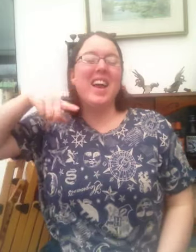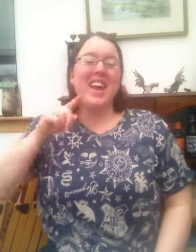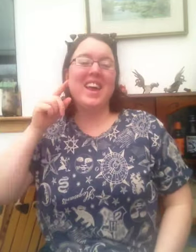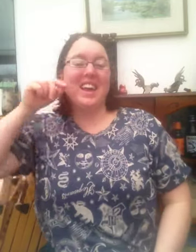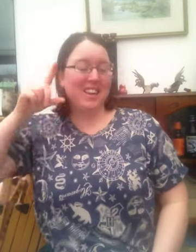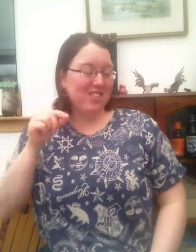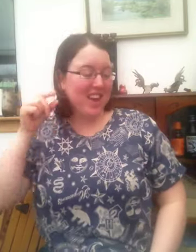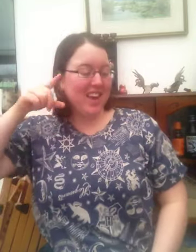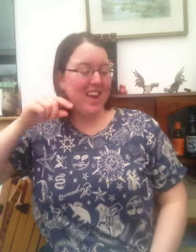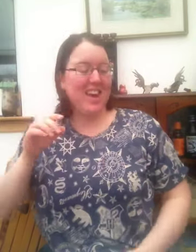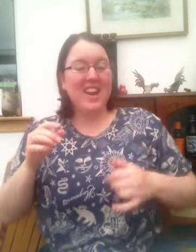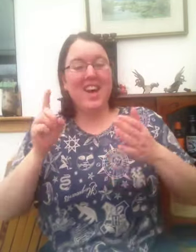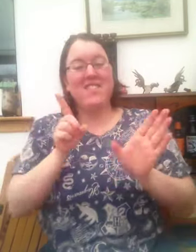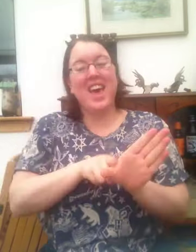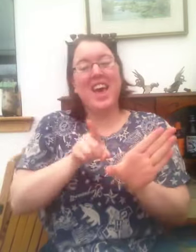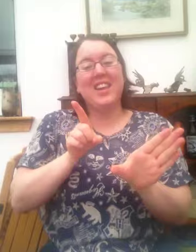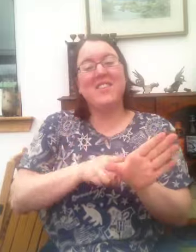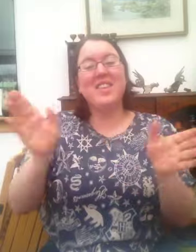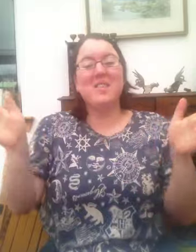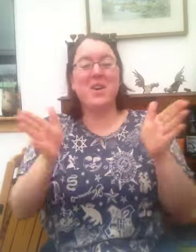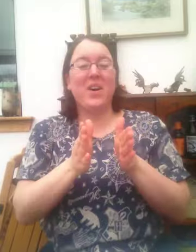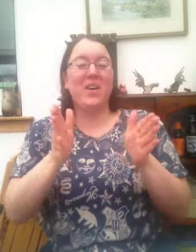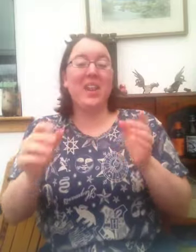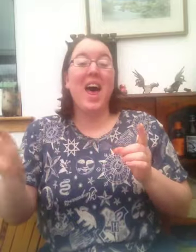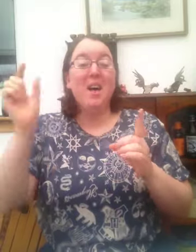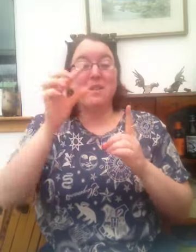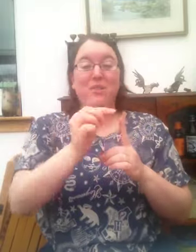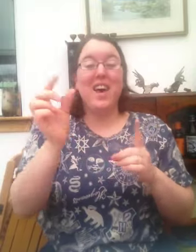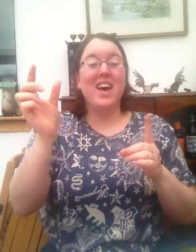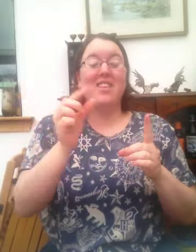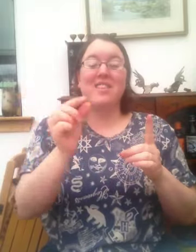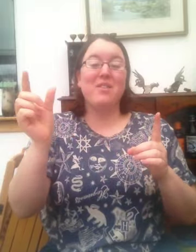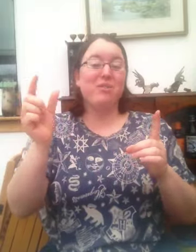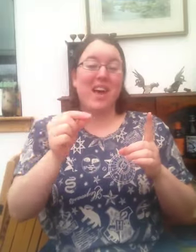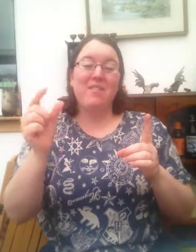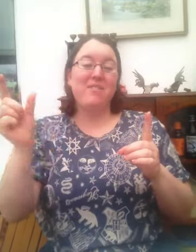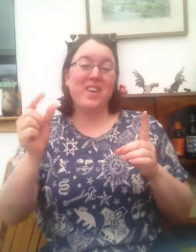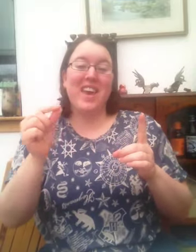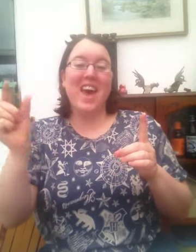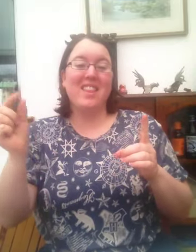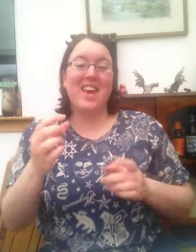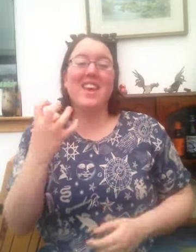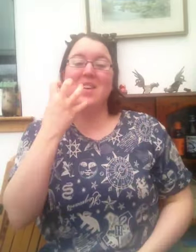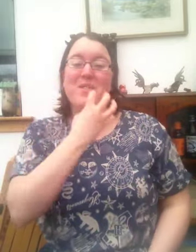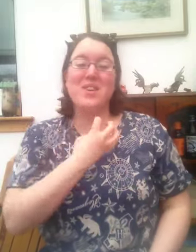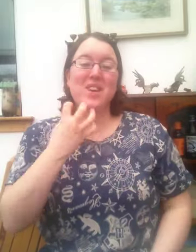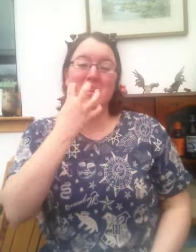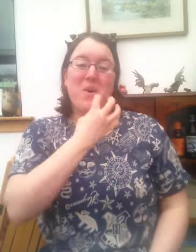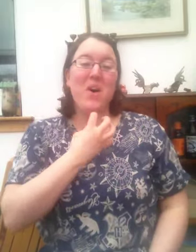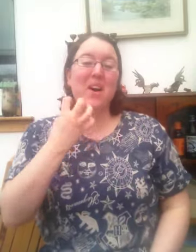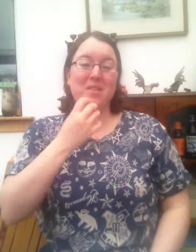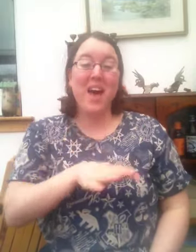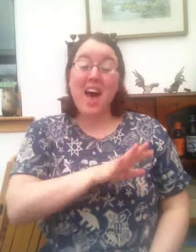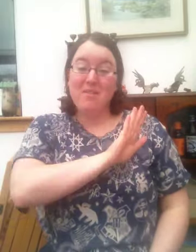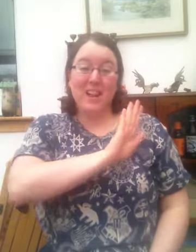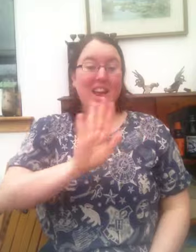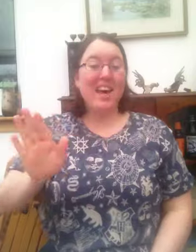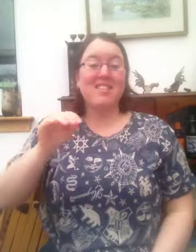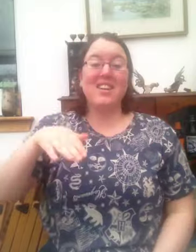chicken I'm yellow and small my feathers are fluffy and they're keeping me warm my legs are